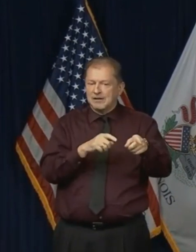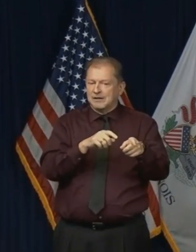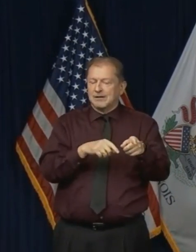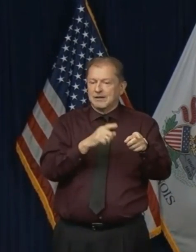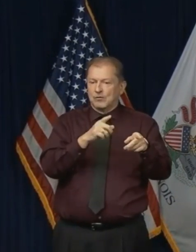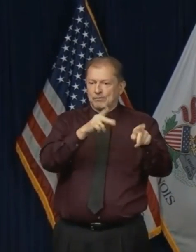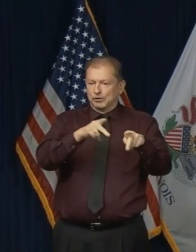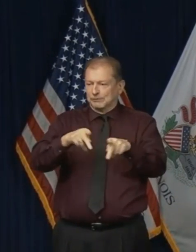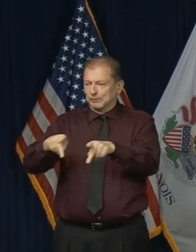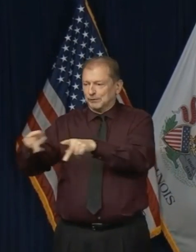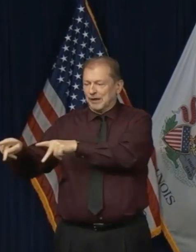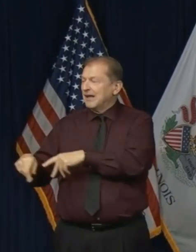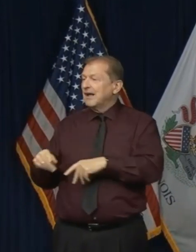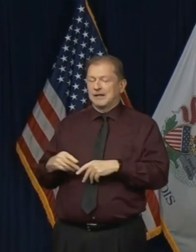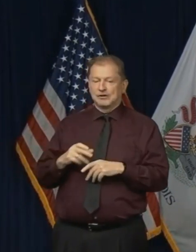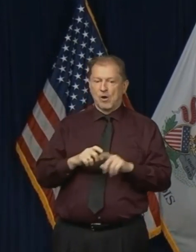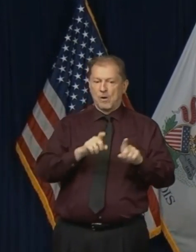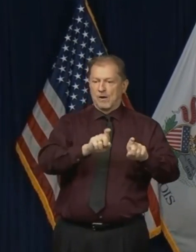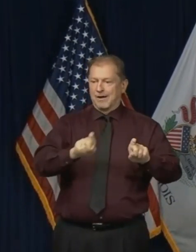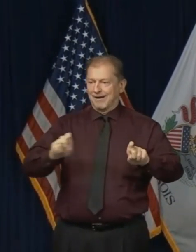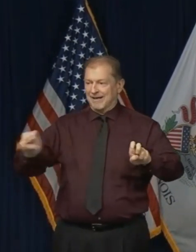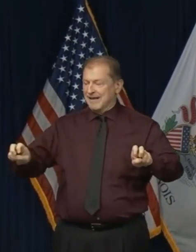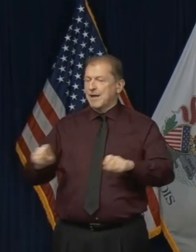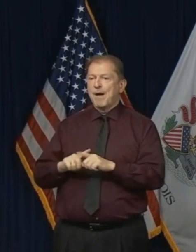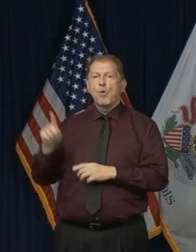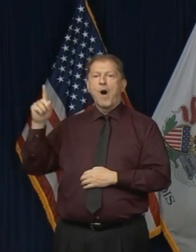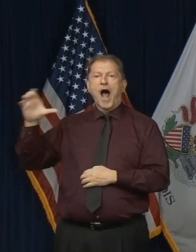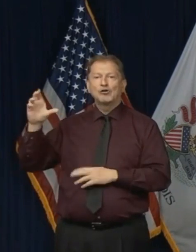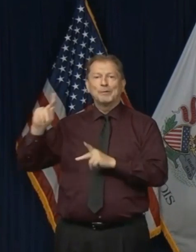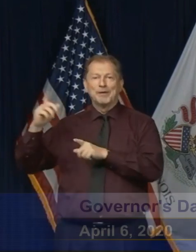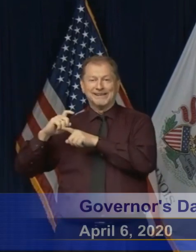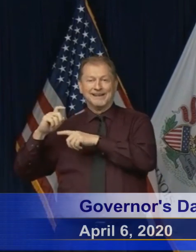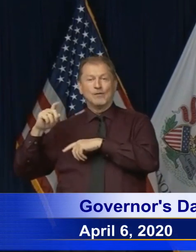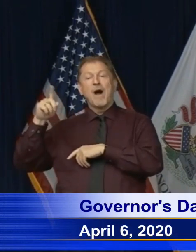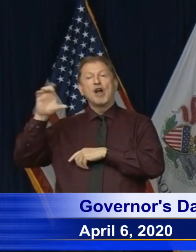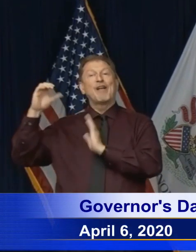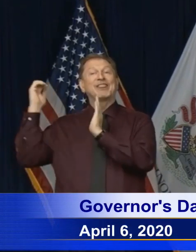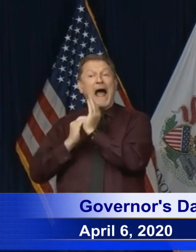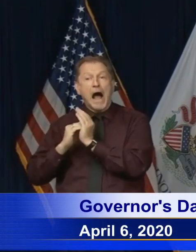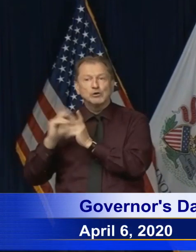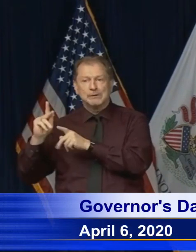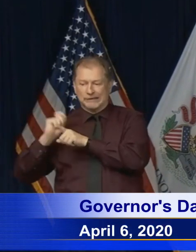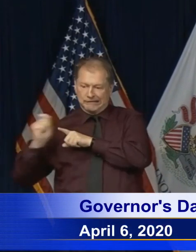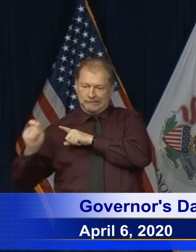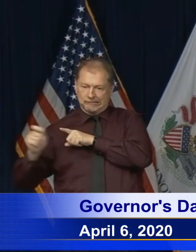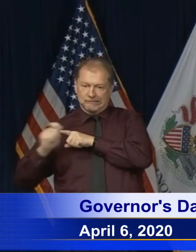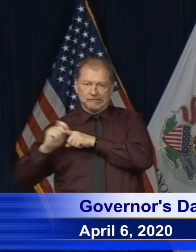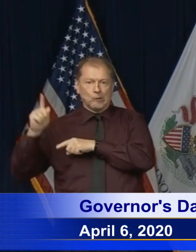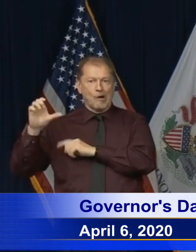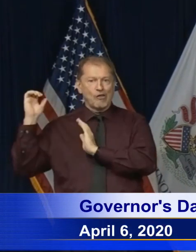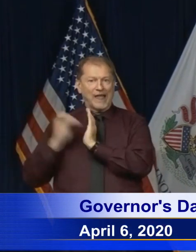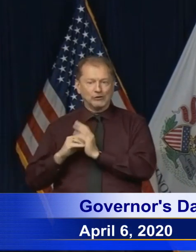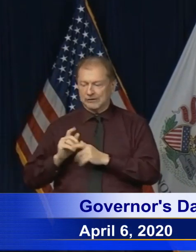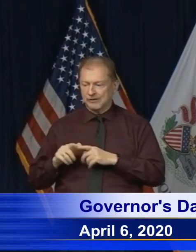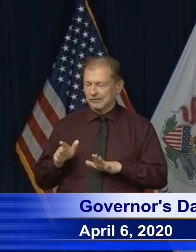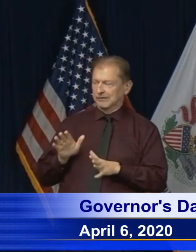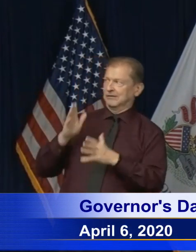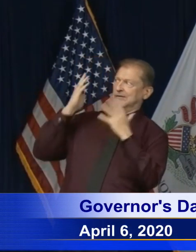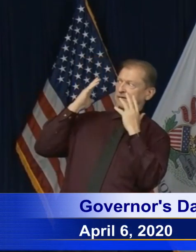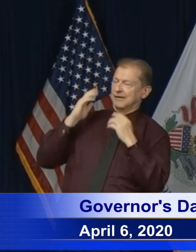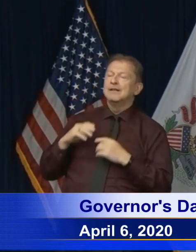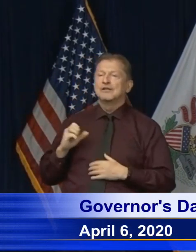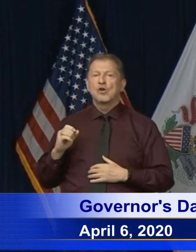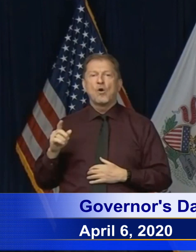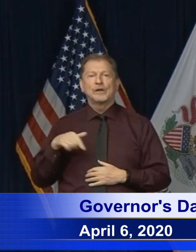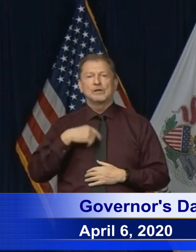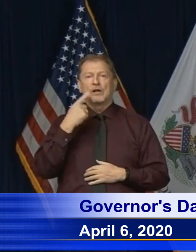100,000 calls coming in, in a day. And that's why we've tried to tell people, you need to go to the website and you just spread yourselves out from day